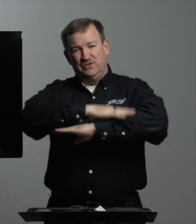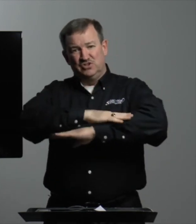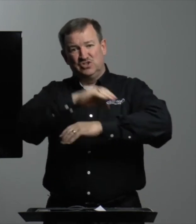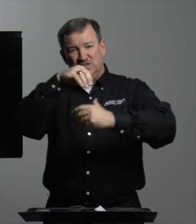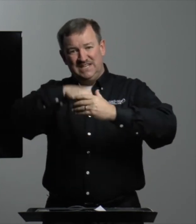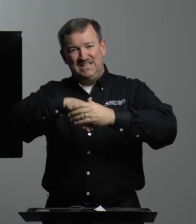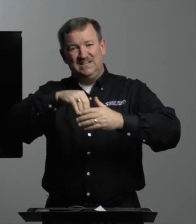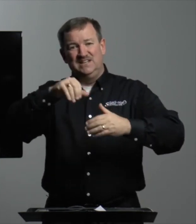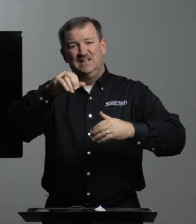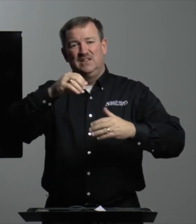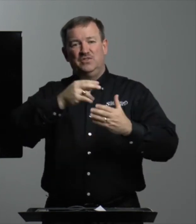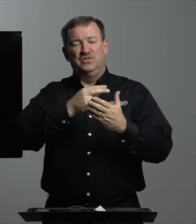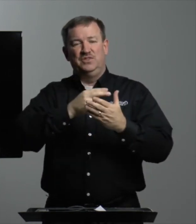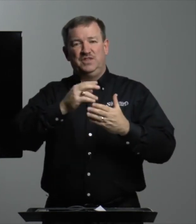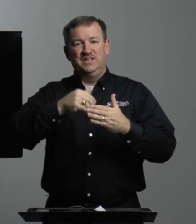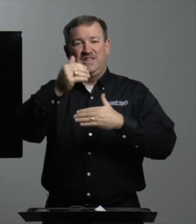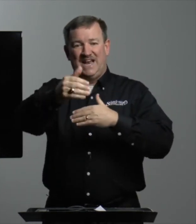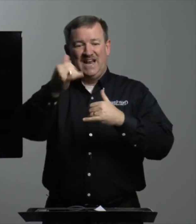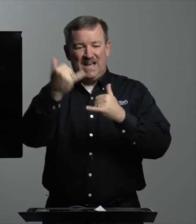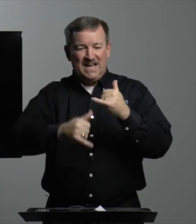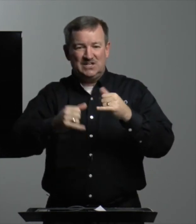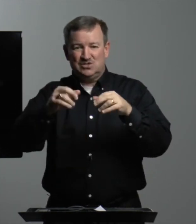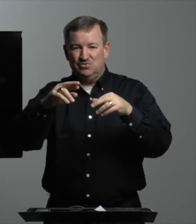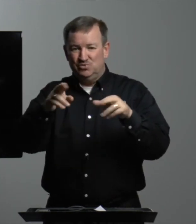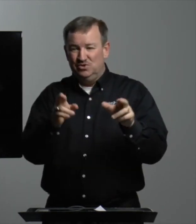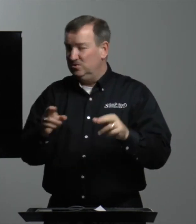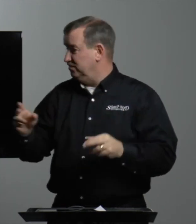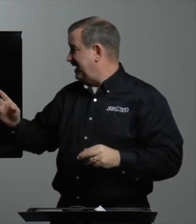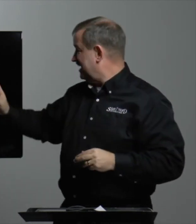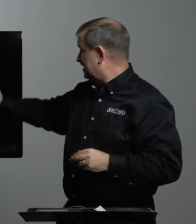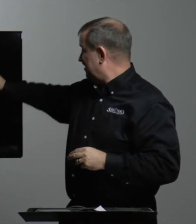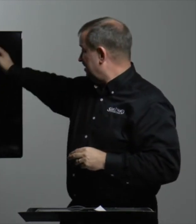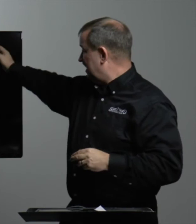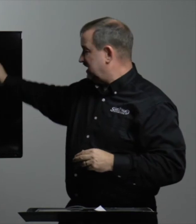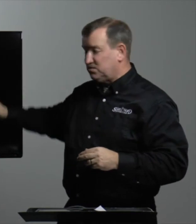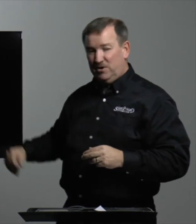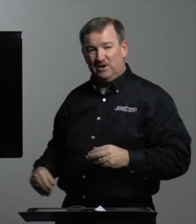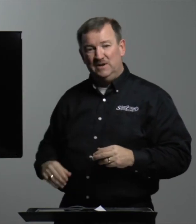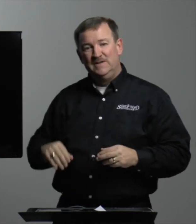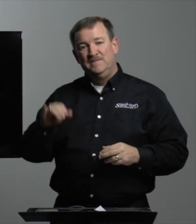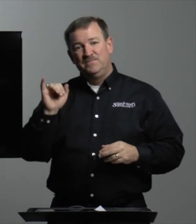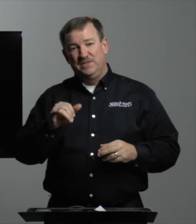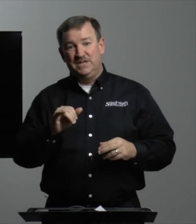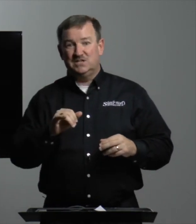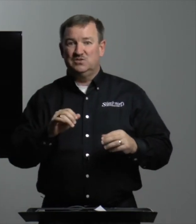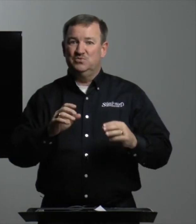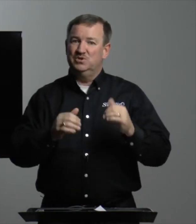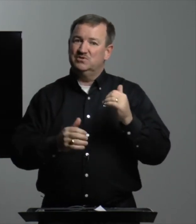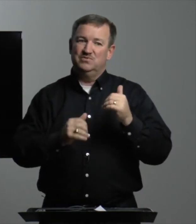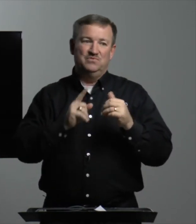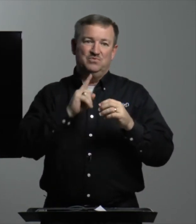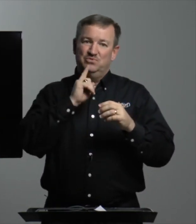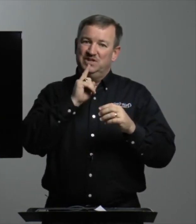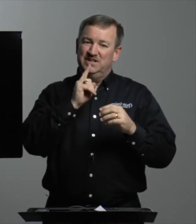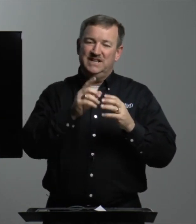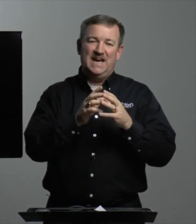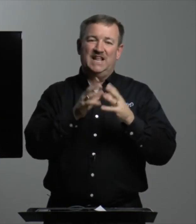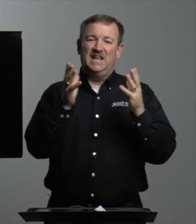furniture in that last room back there, the last part, this was really, had a